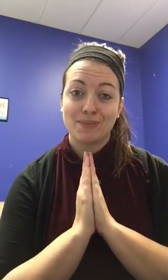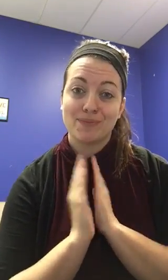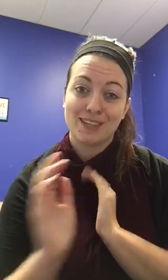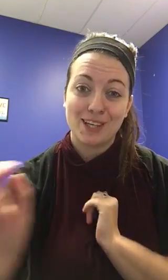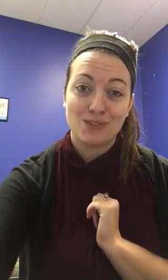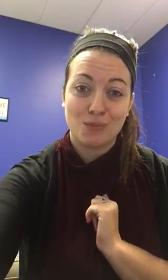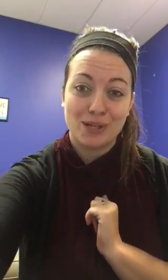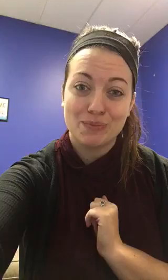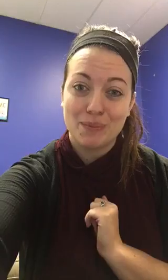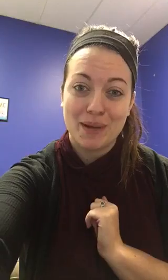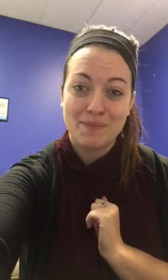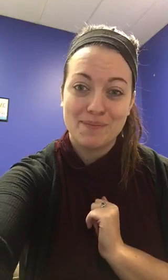Thank you so much. Bye-bye.